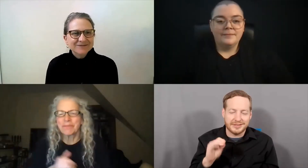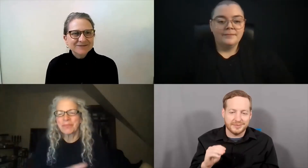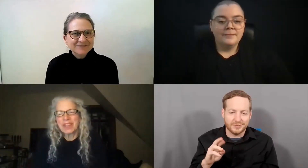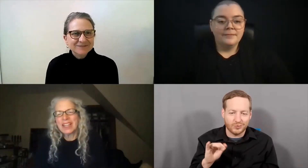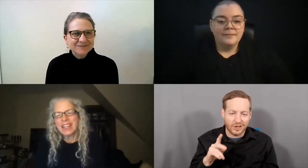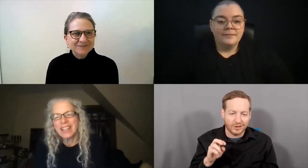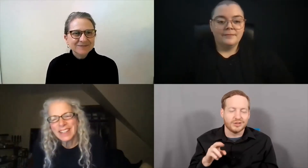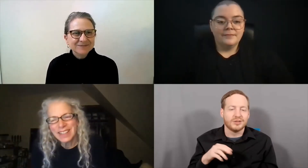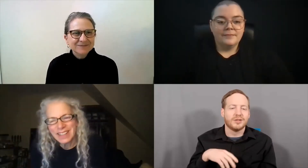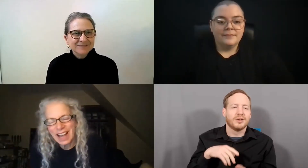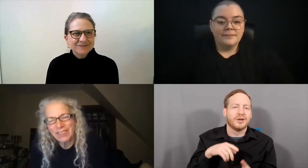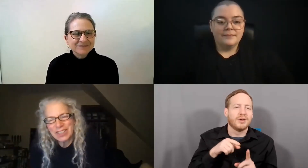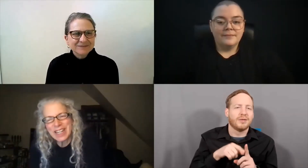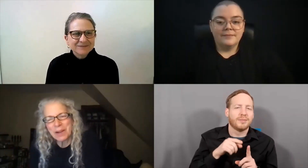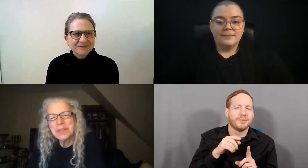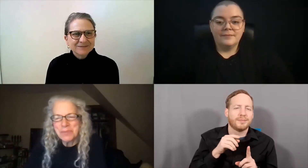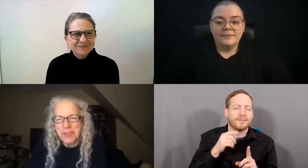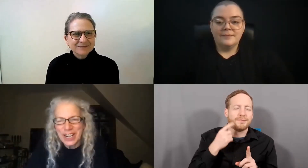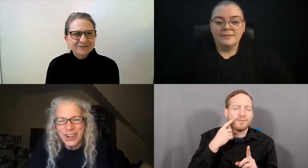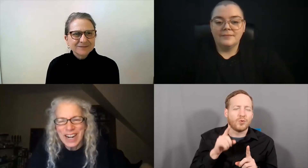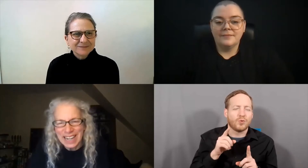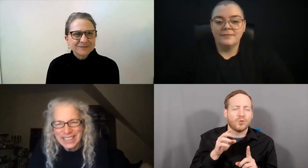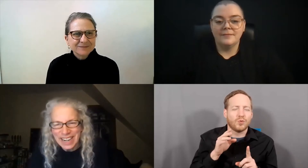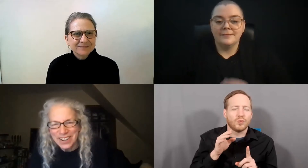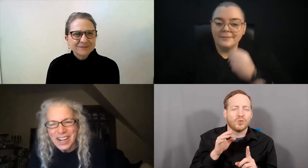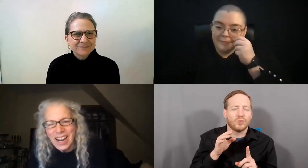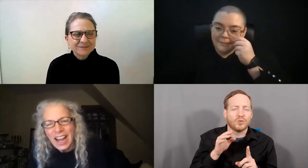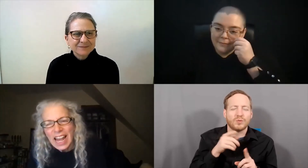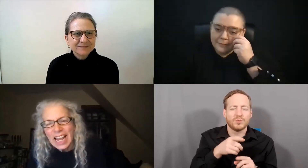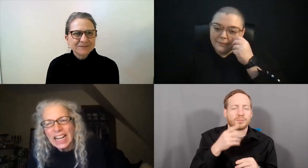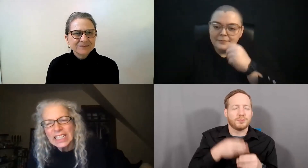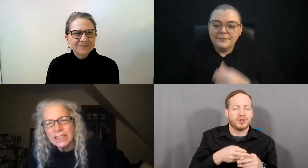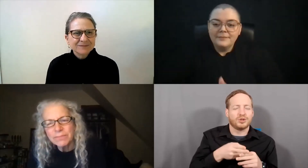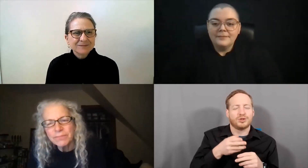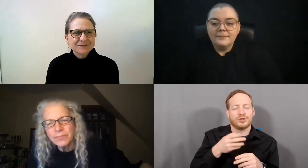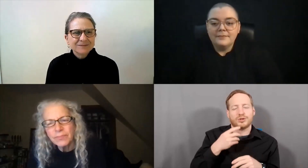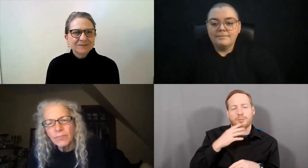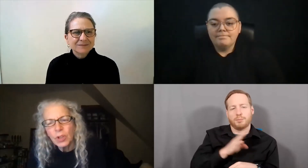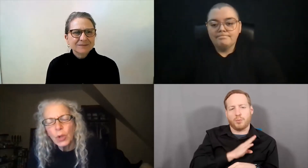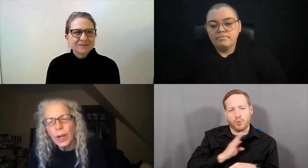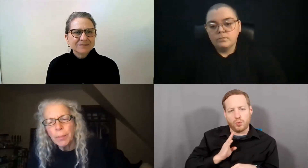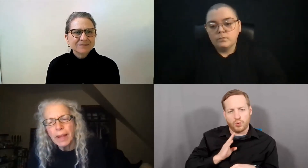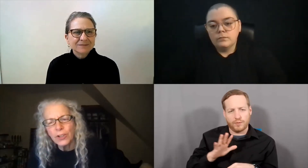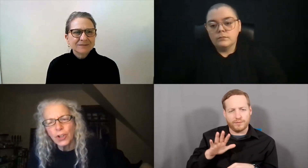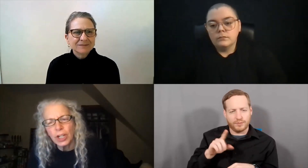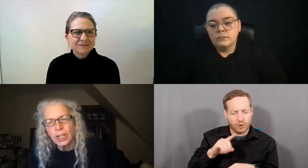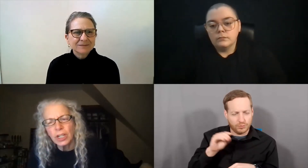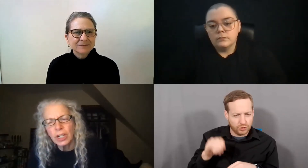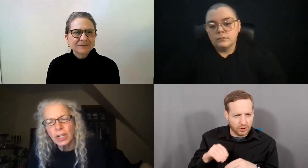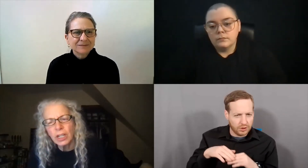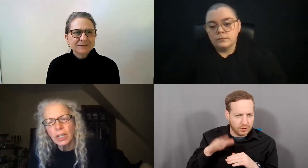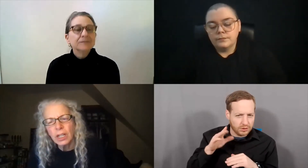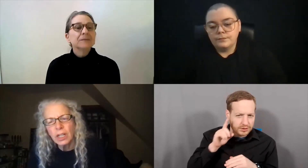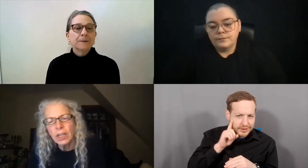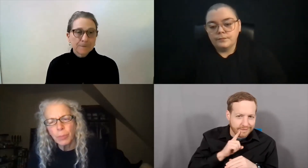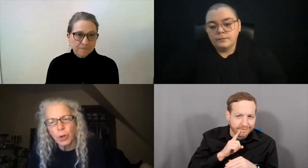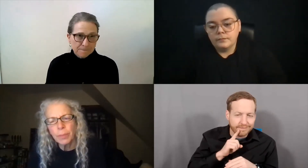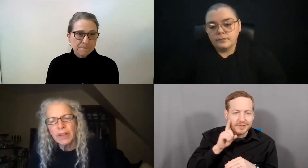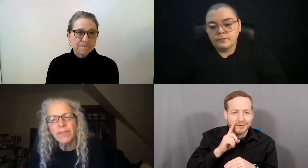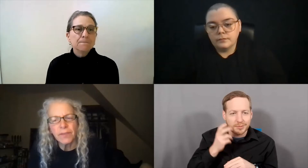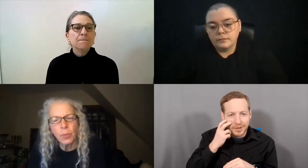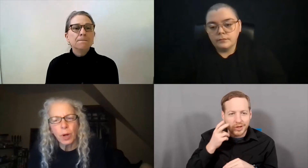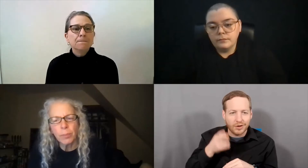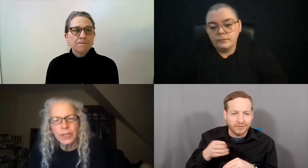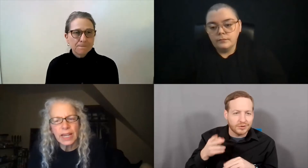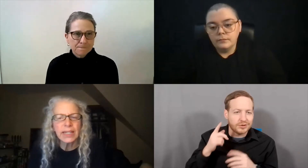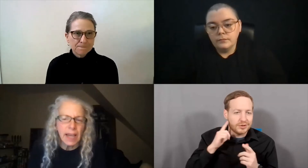Singh. Obviously, I'm Tim Riker. hi, Sharon. You had mentioned the board